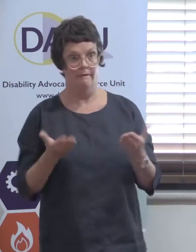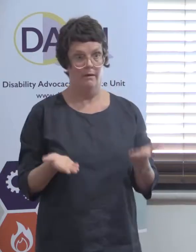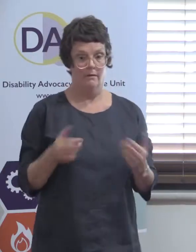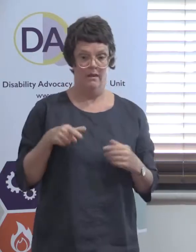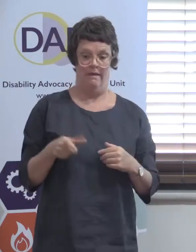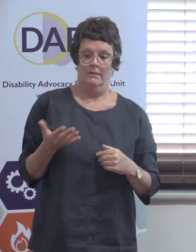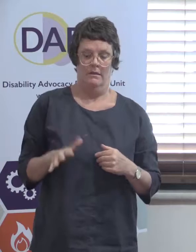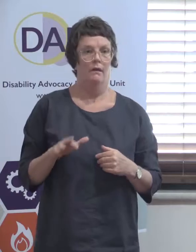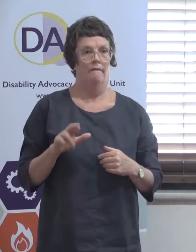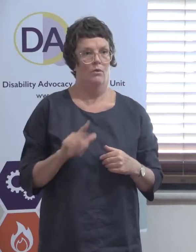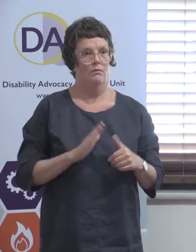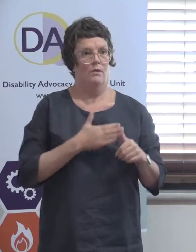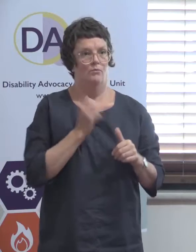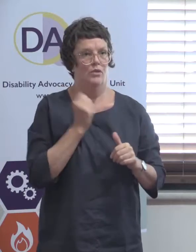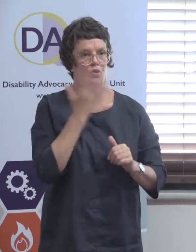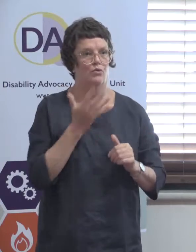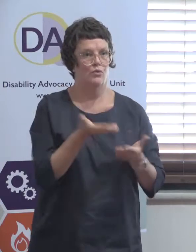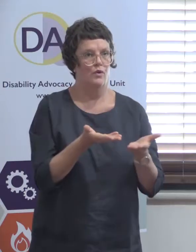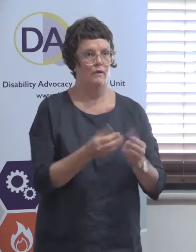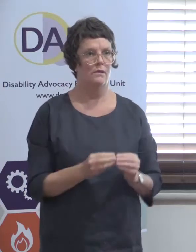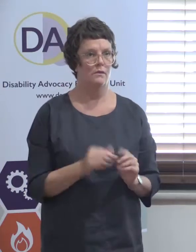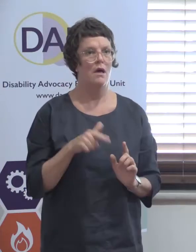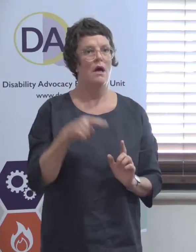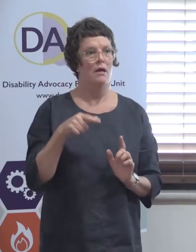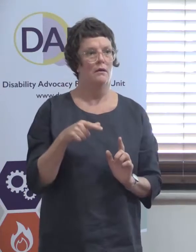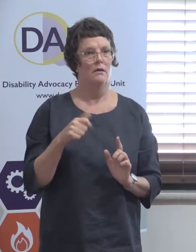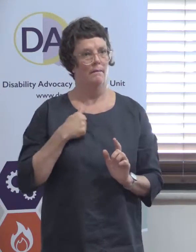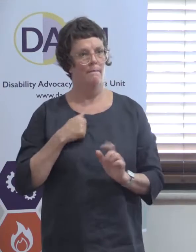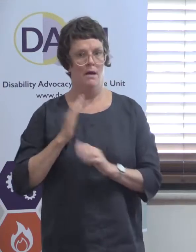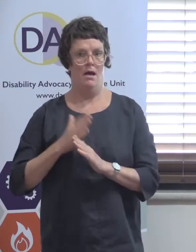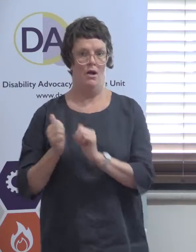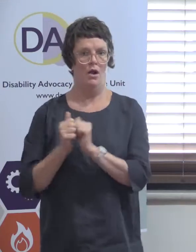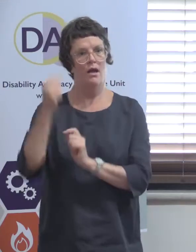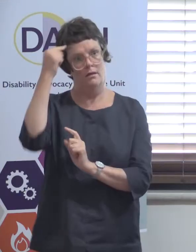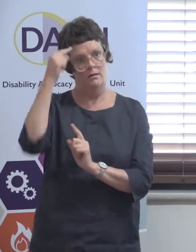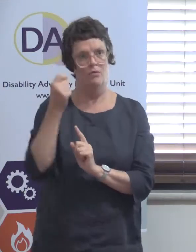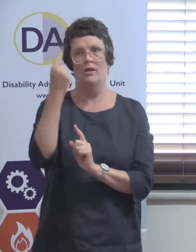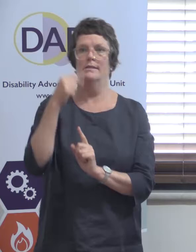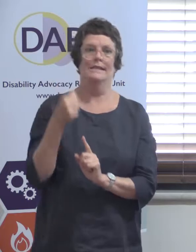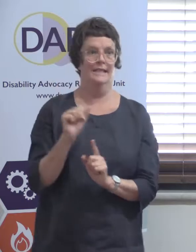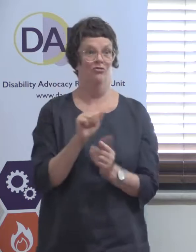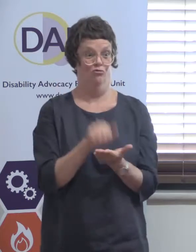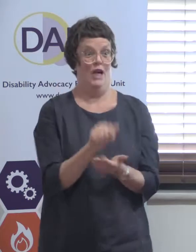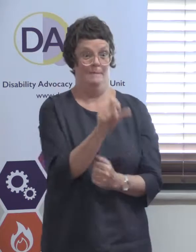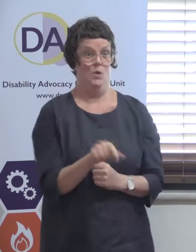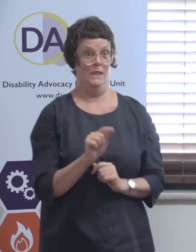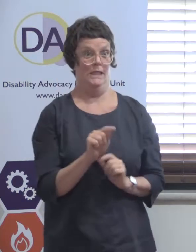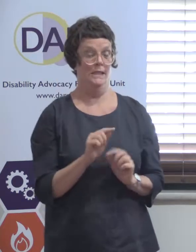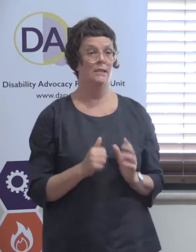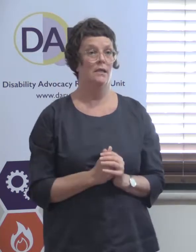And she realised they were the right people to use. So we, and the time it would have taken for DSS to make a decision